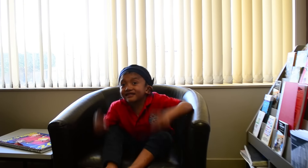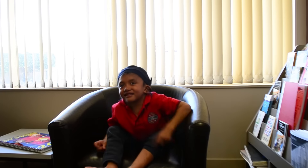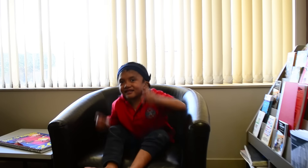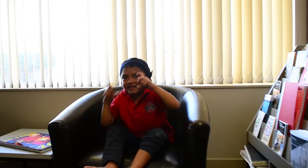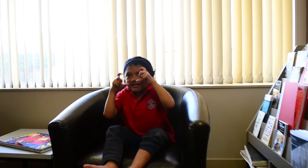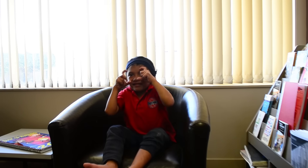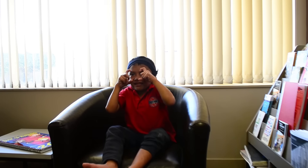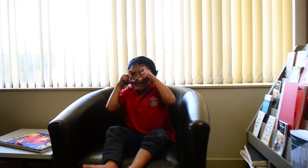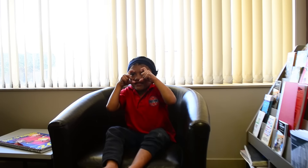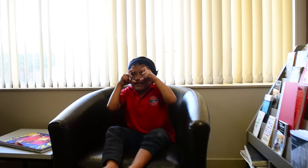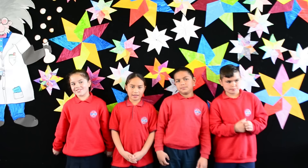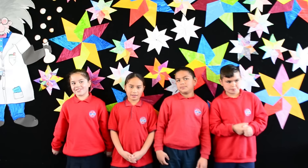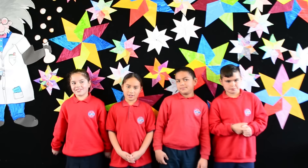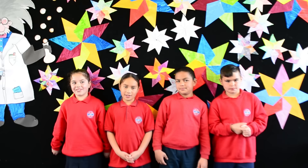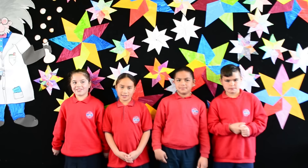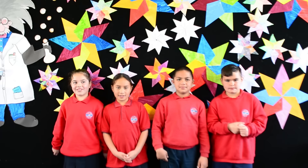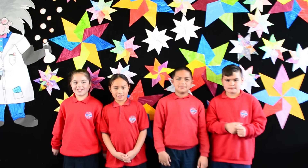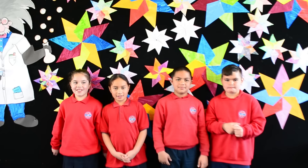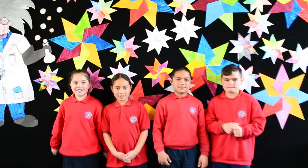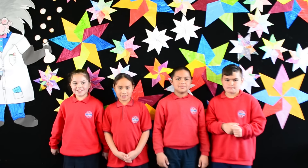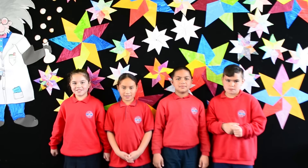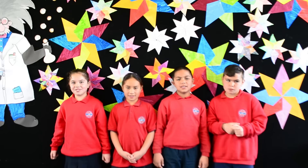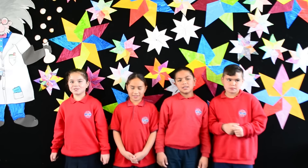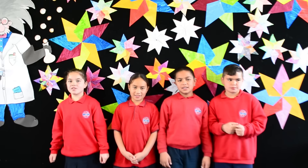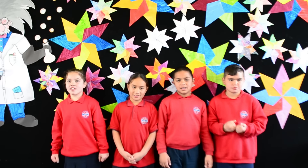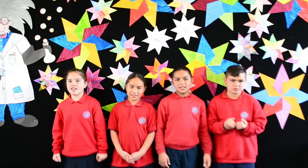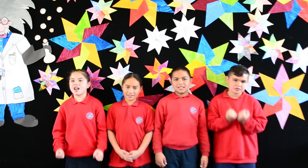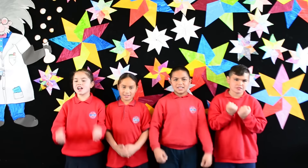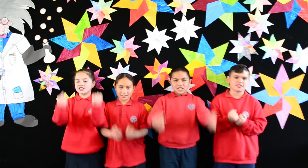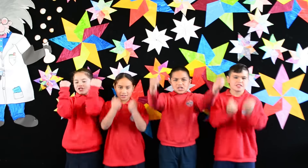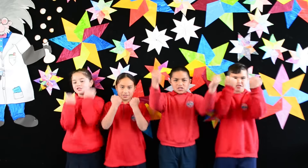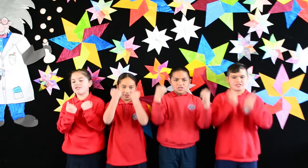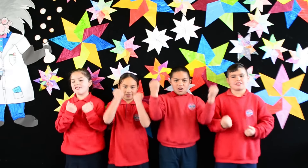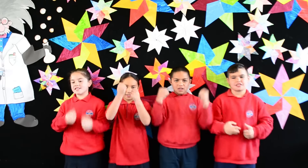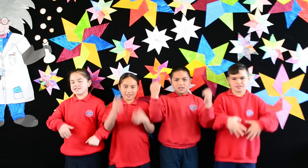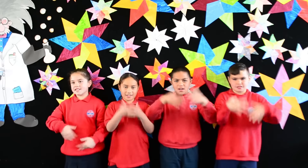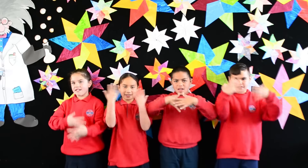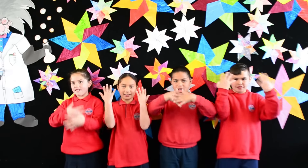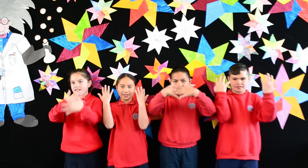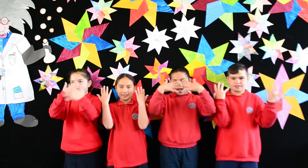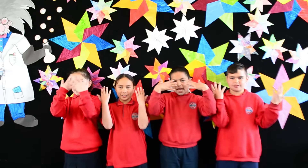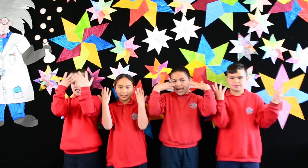ready? Yeah Stronger days,